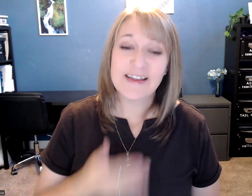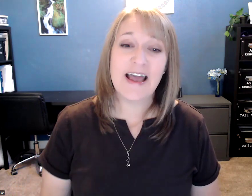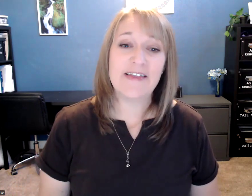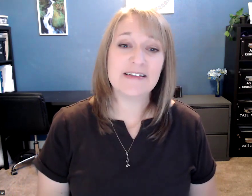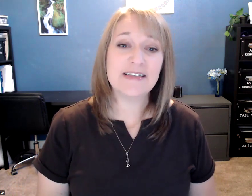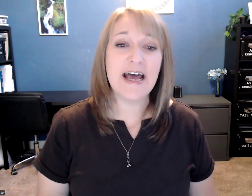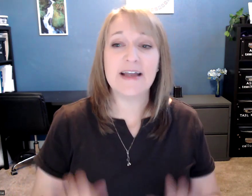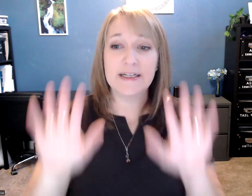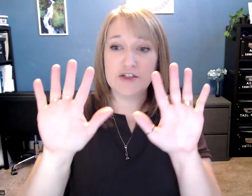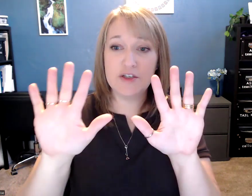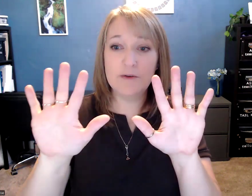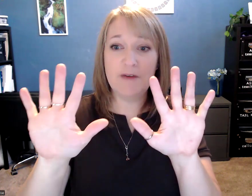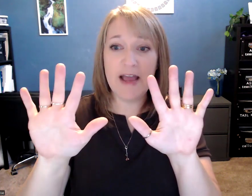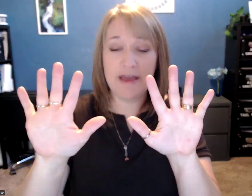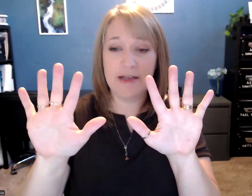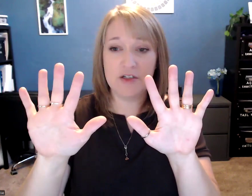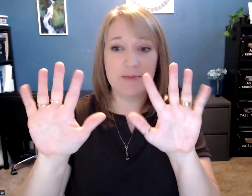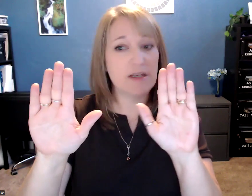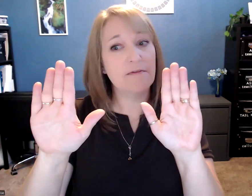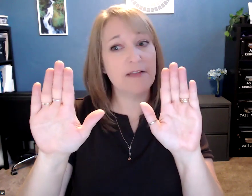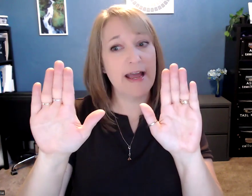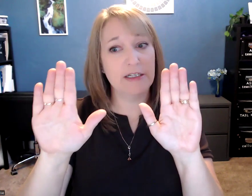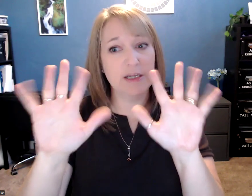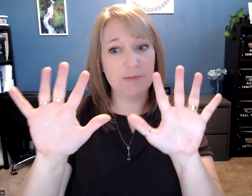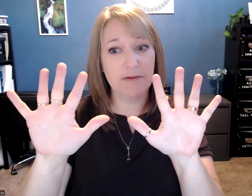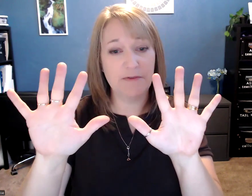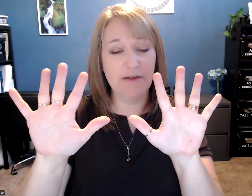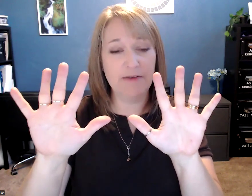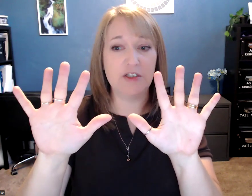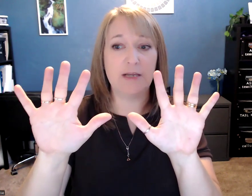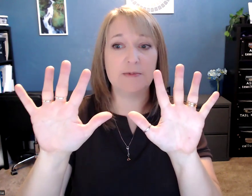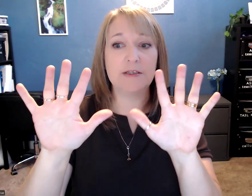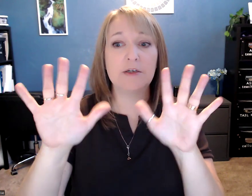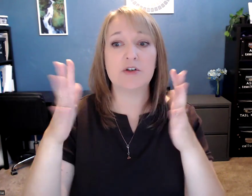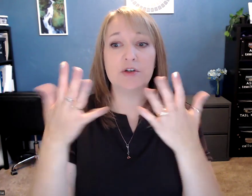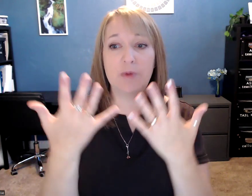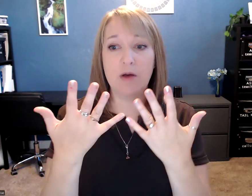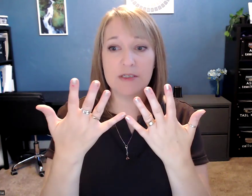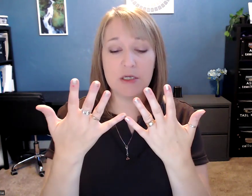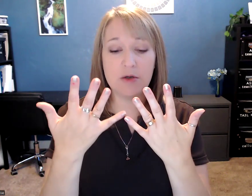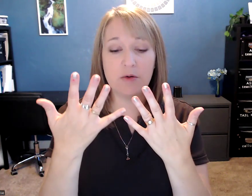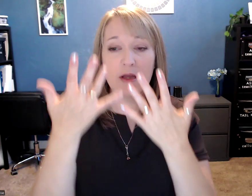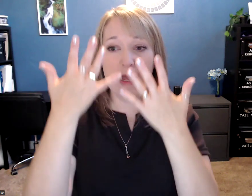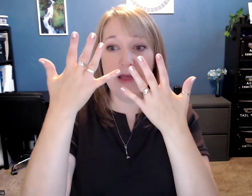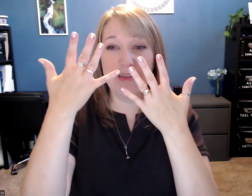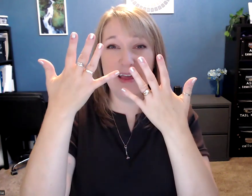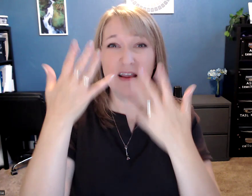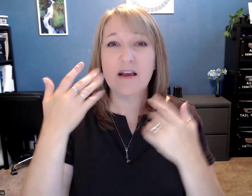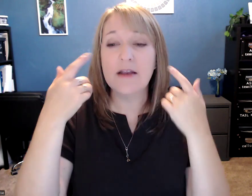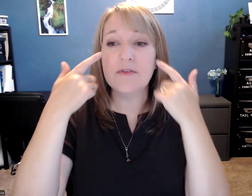And then sad is two, five handshapes, not flat handshapes, but five handshapes. Turn your palms to you. And then kind of